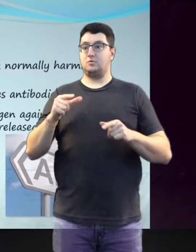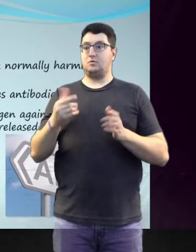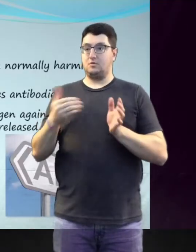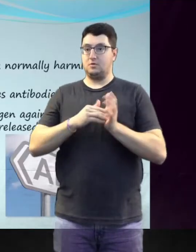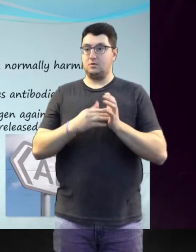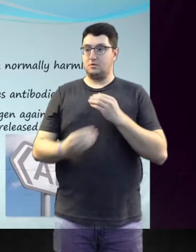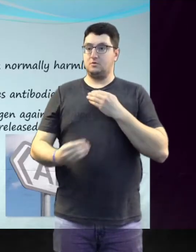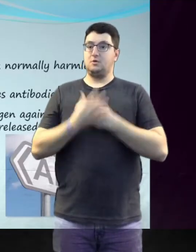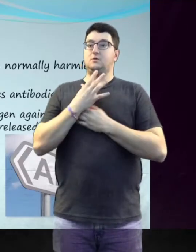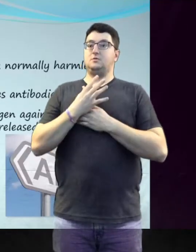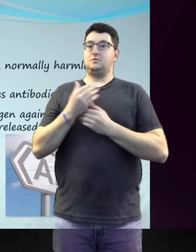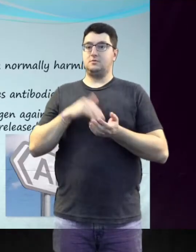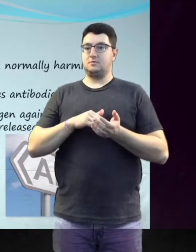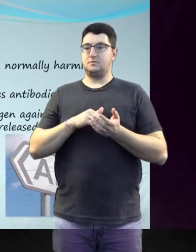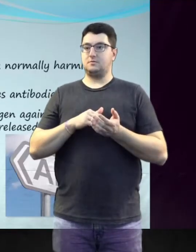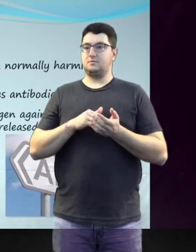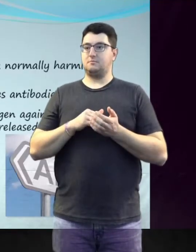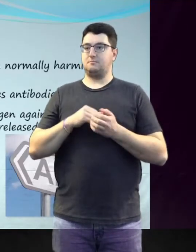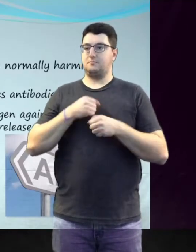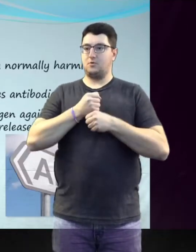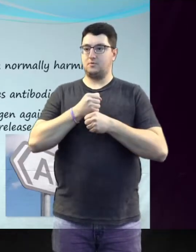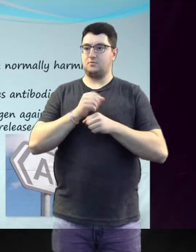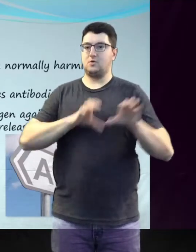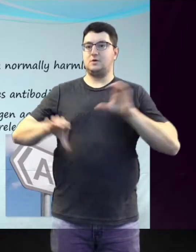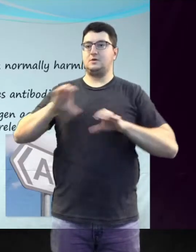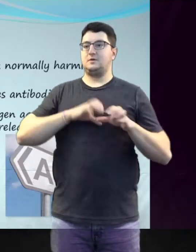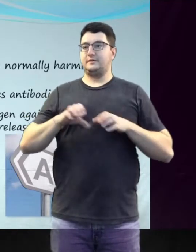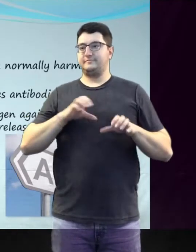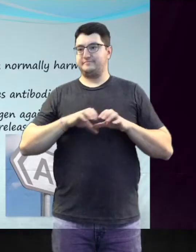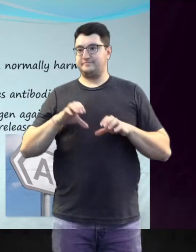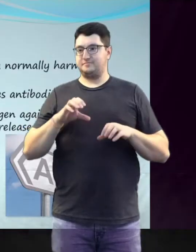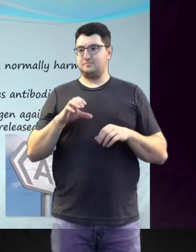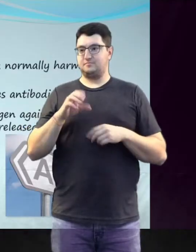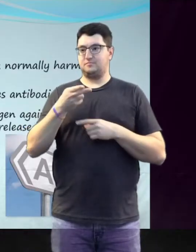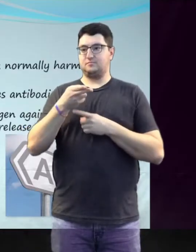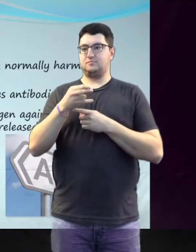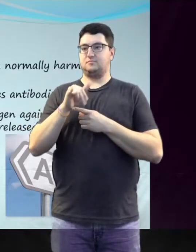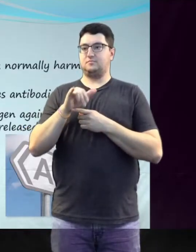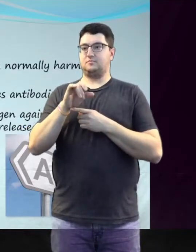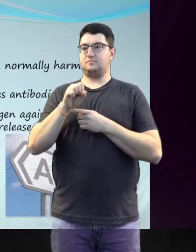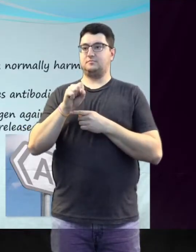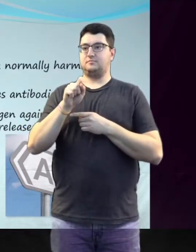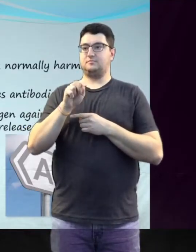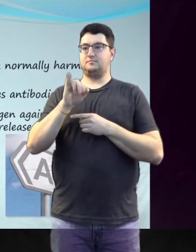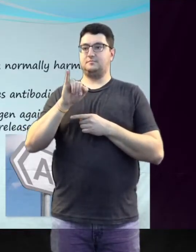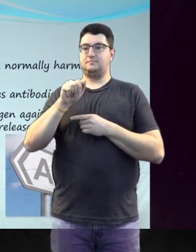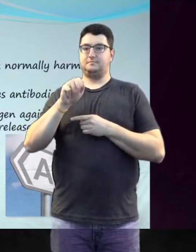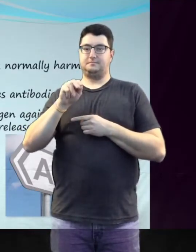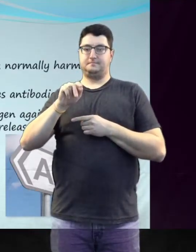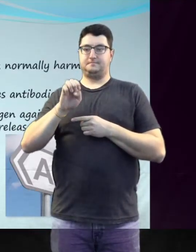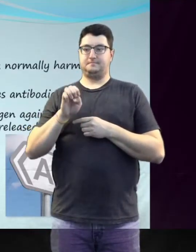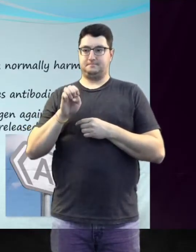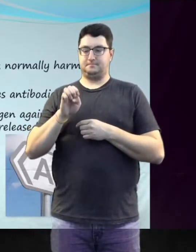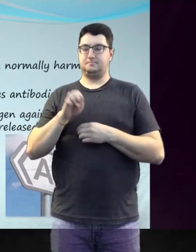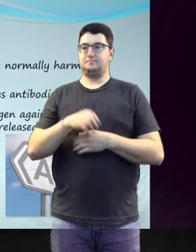body is exposed to the allergen again, these antibodies cause chemicals, such as histamines, to be released.